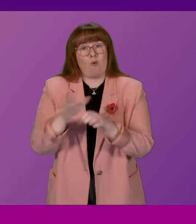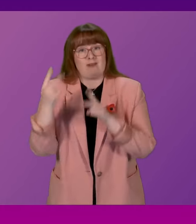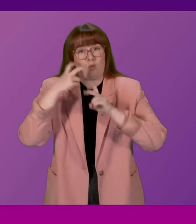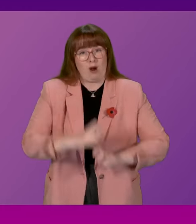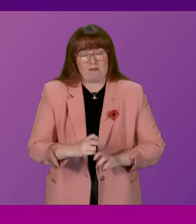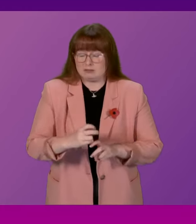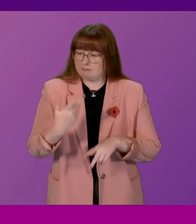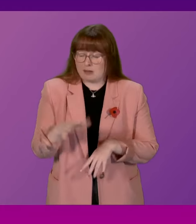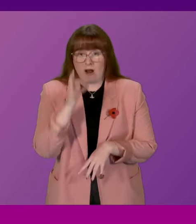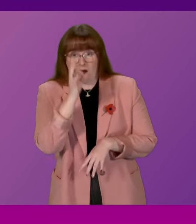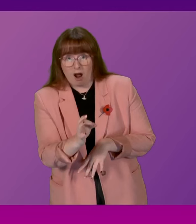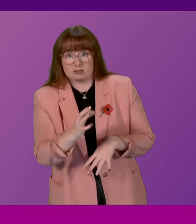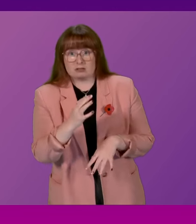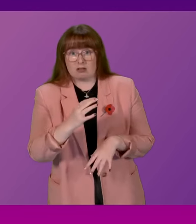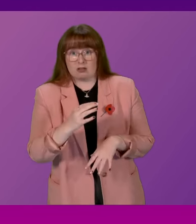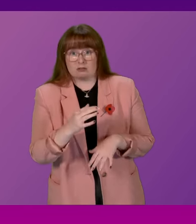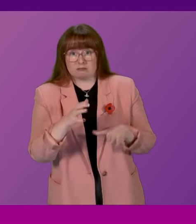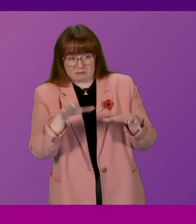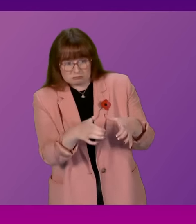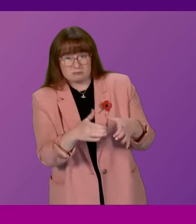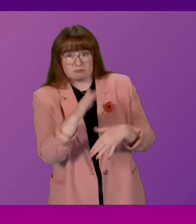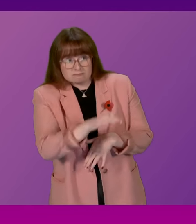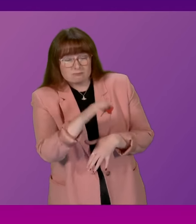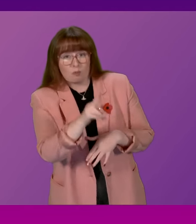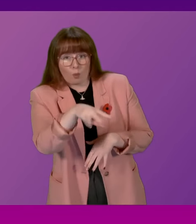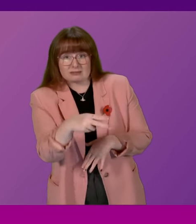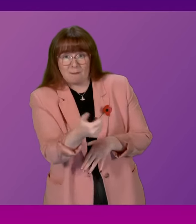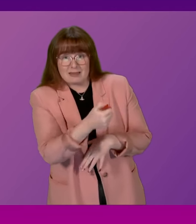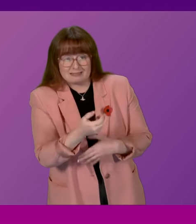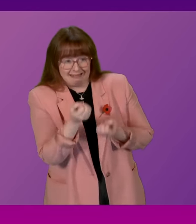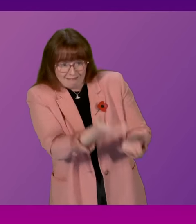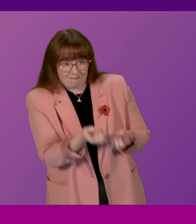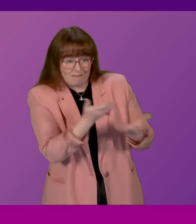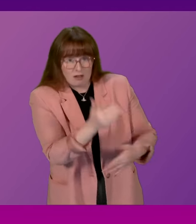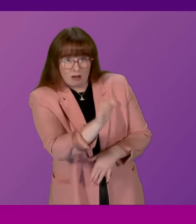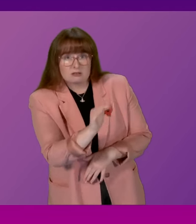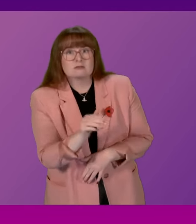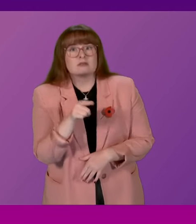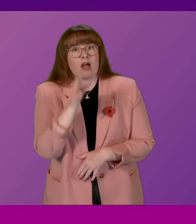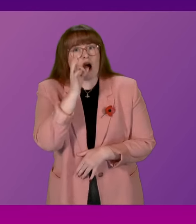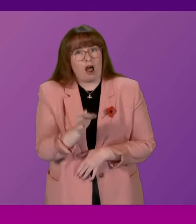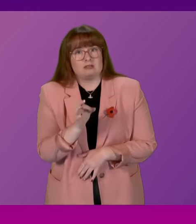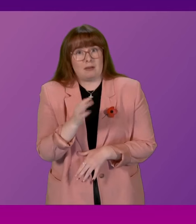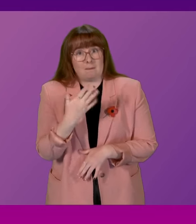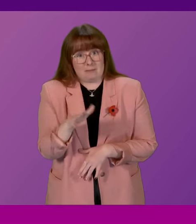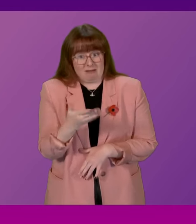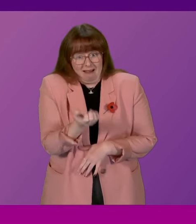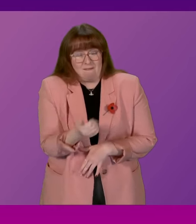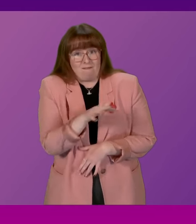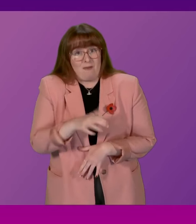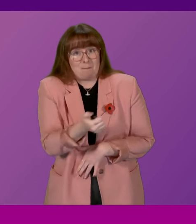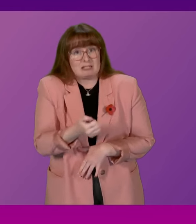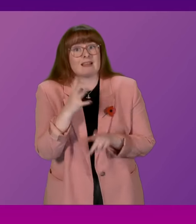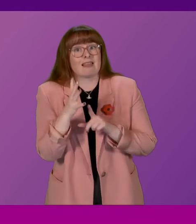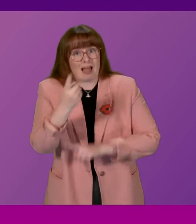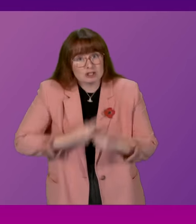asked the SNP government for WhatsApp messages. They asked if the messages existed last year. They asked for the